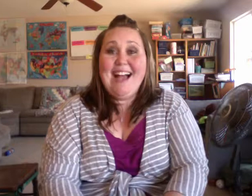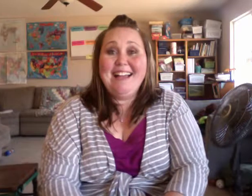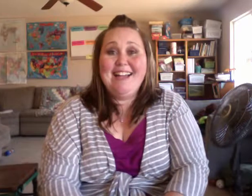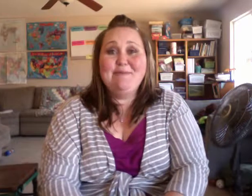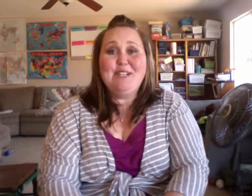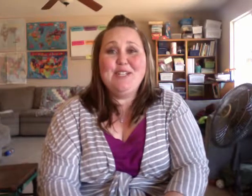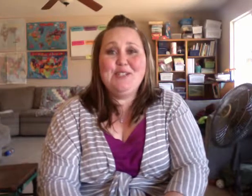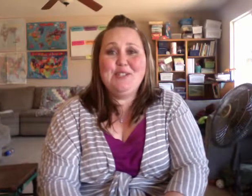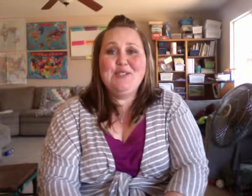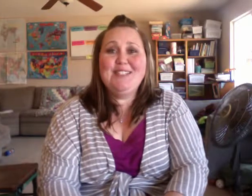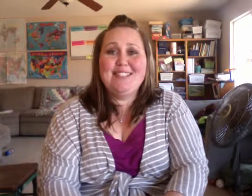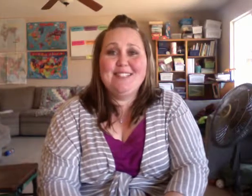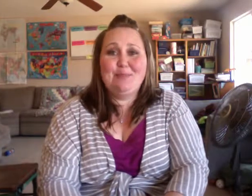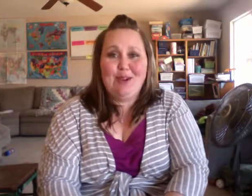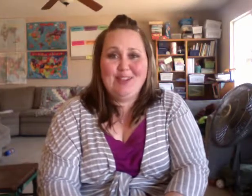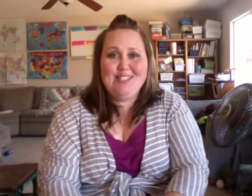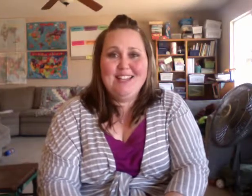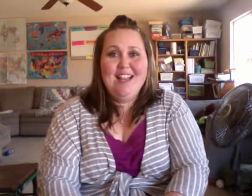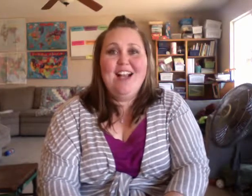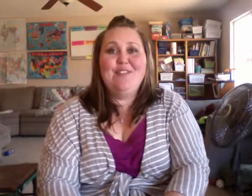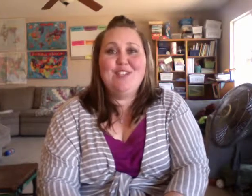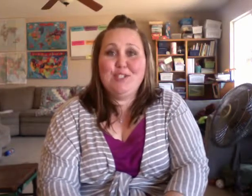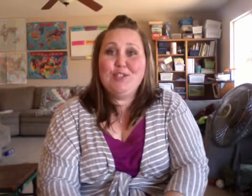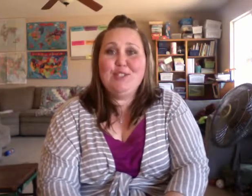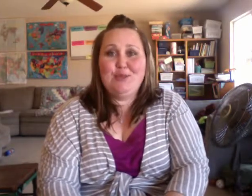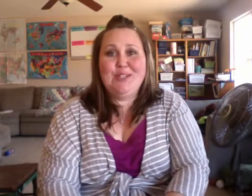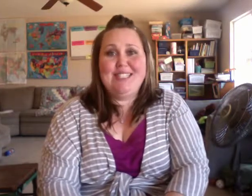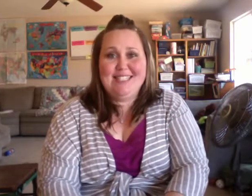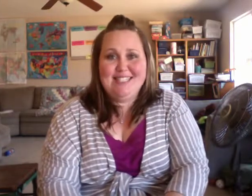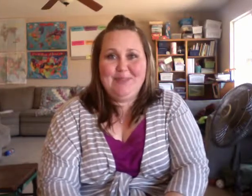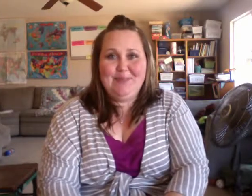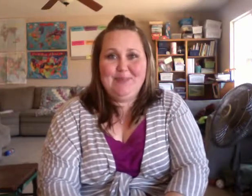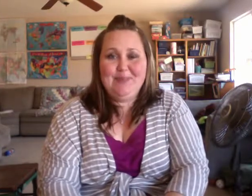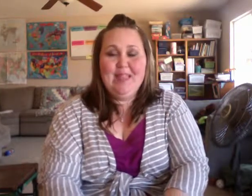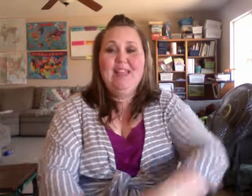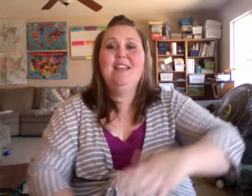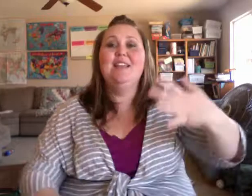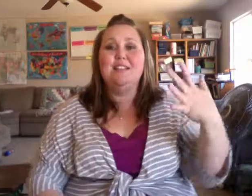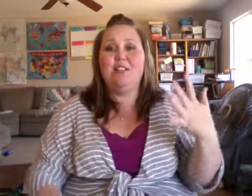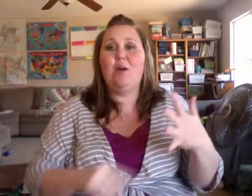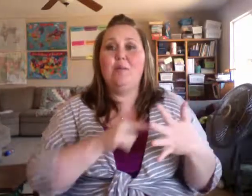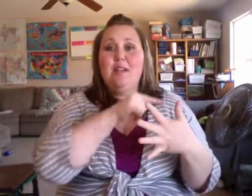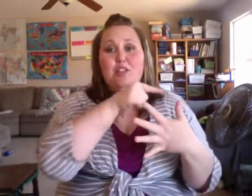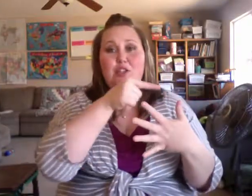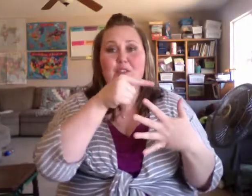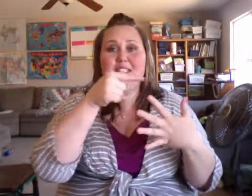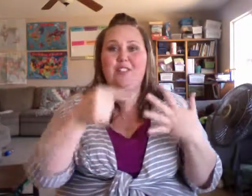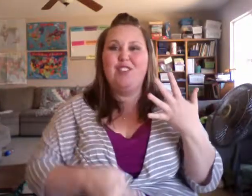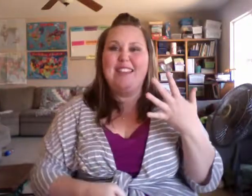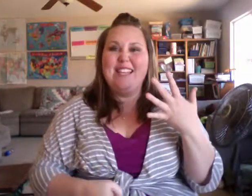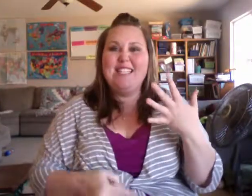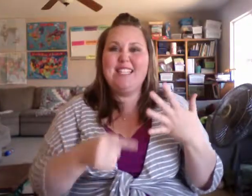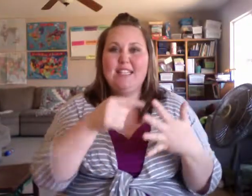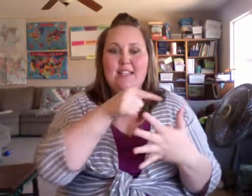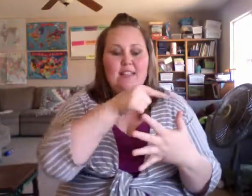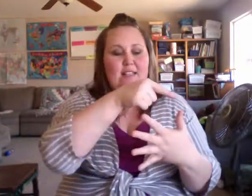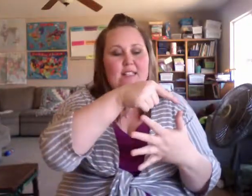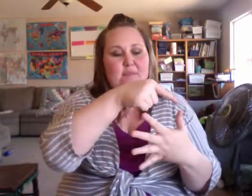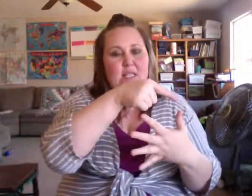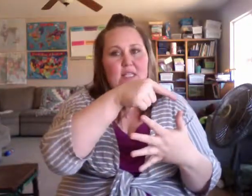Hi! I'm going to show you six parts of the circulatory system. So I'm going to do this sign for list. This means